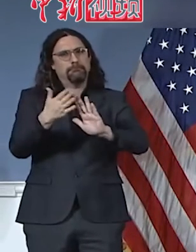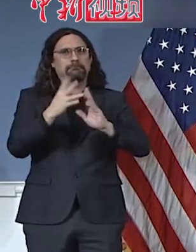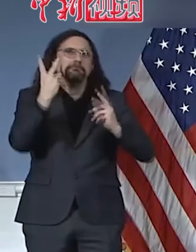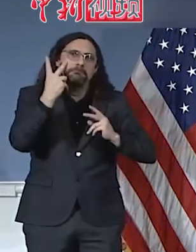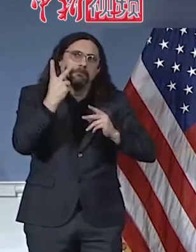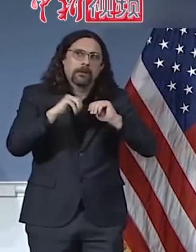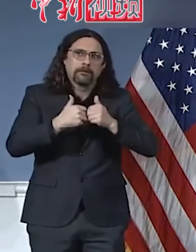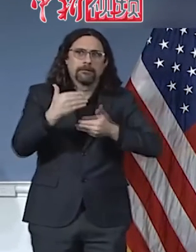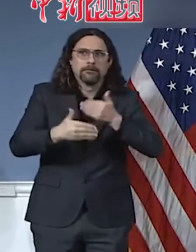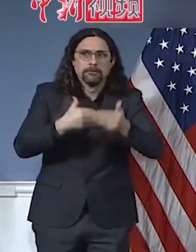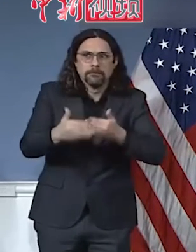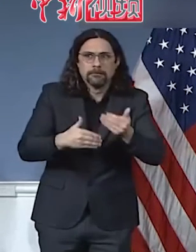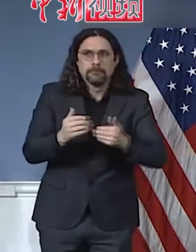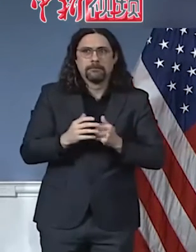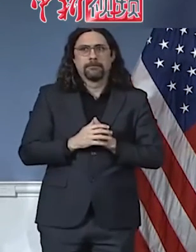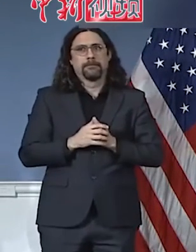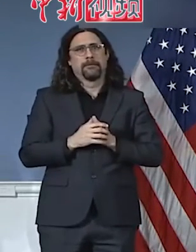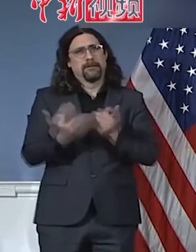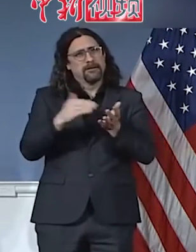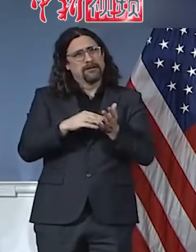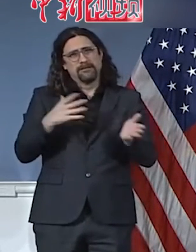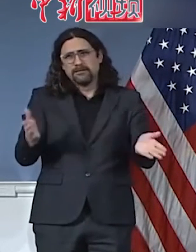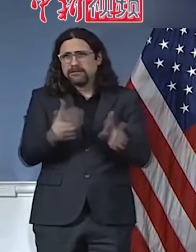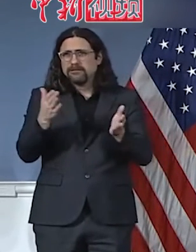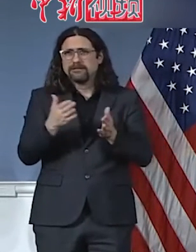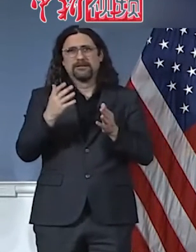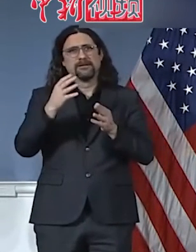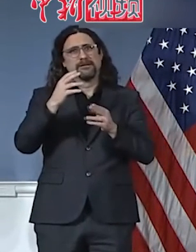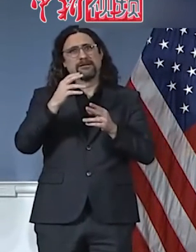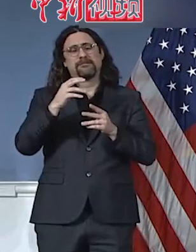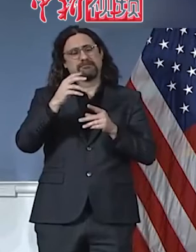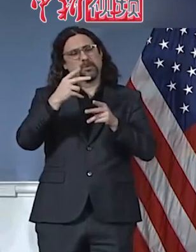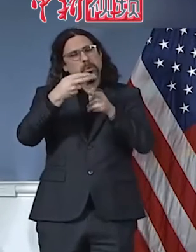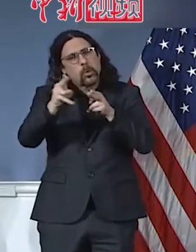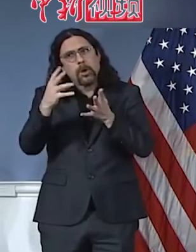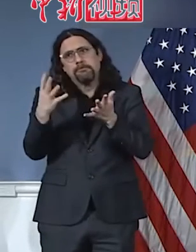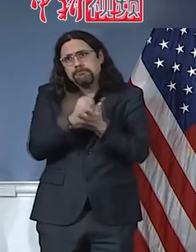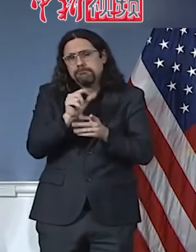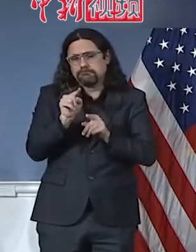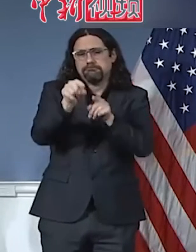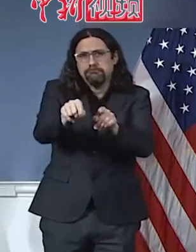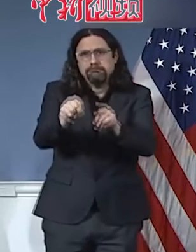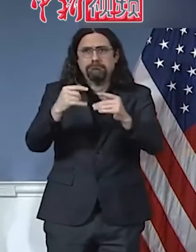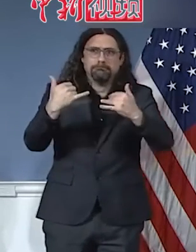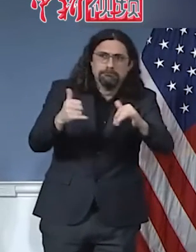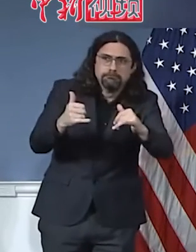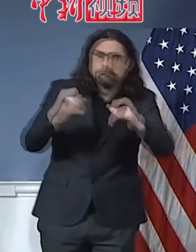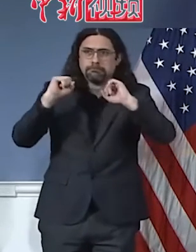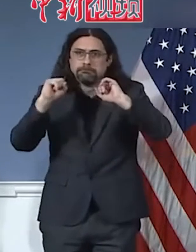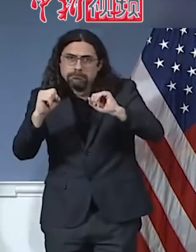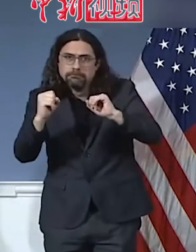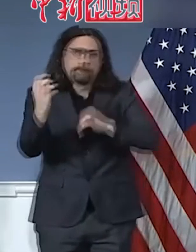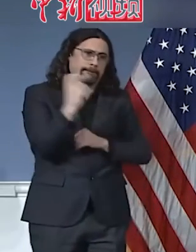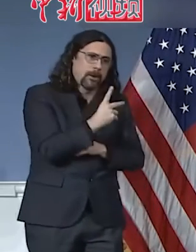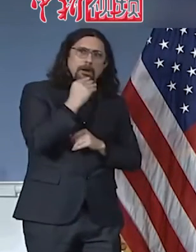we'll keep them open if we feel that they are not being handled properly if we feel that people are taking advantage